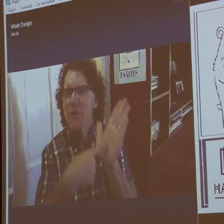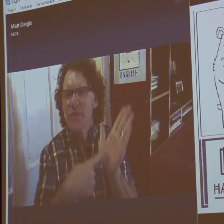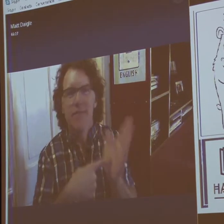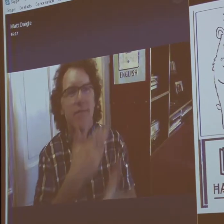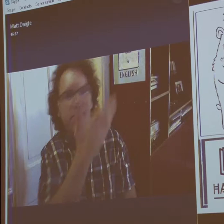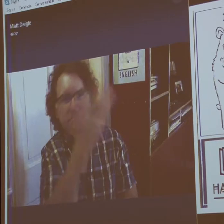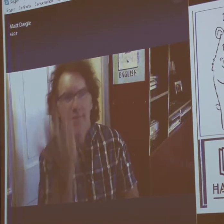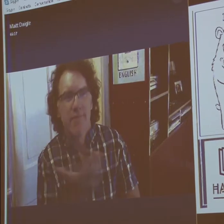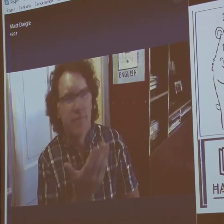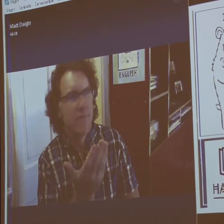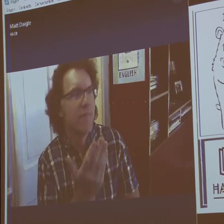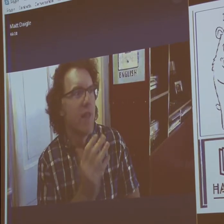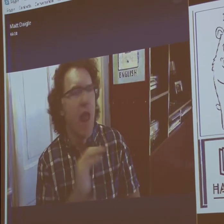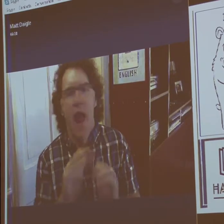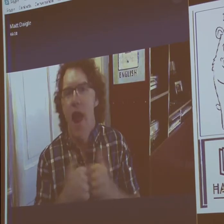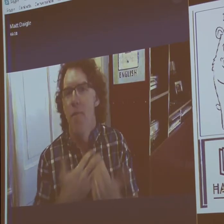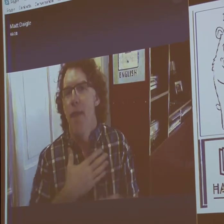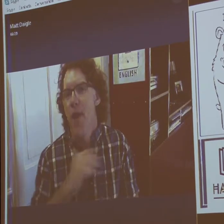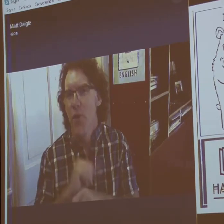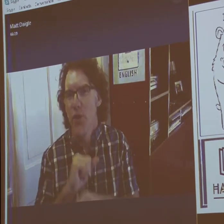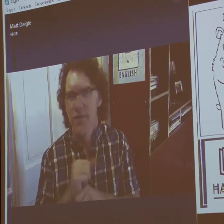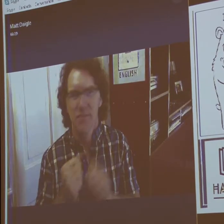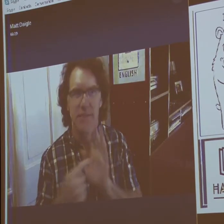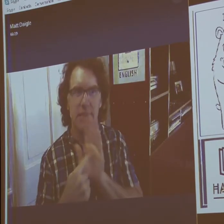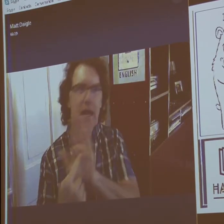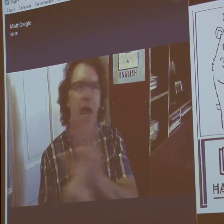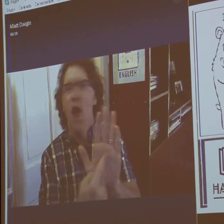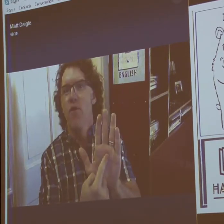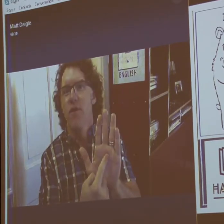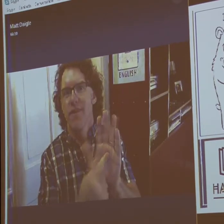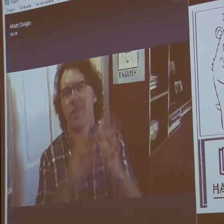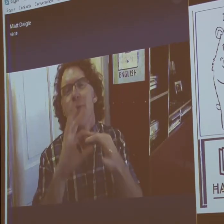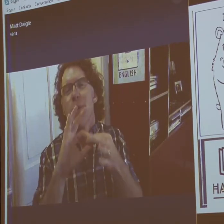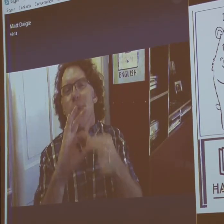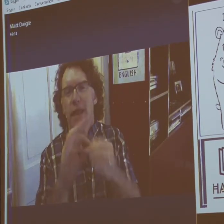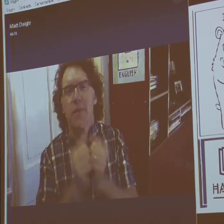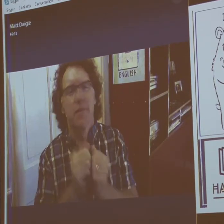you can see some samples of some of my graphic design work, layout work.